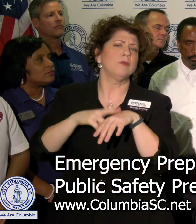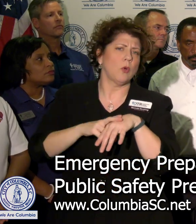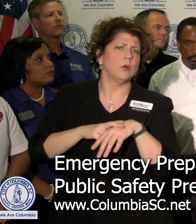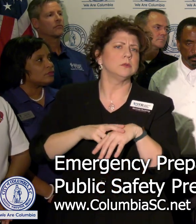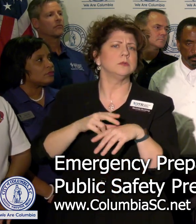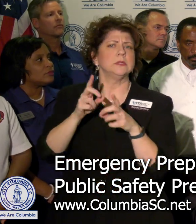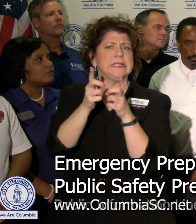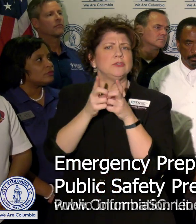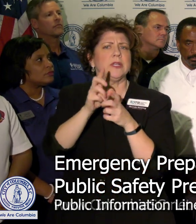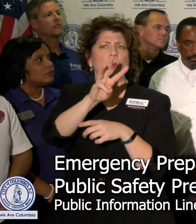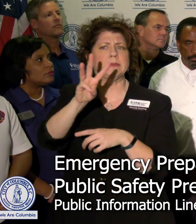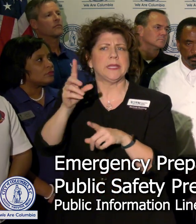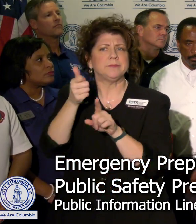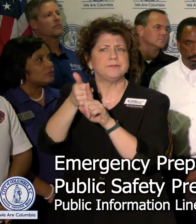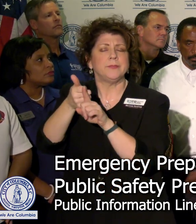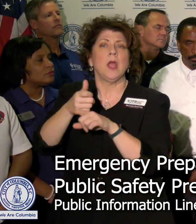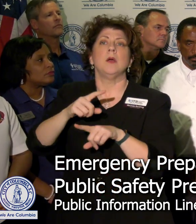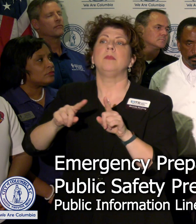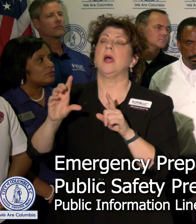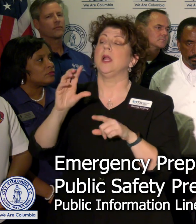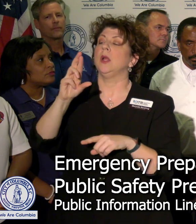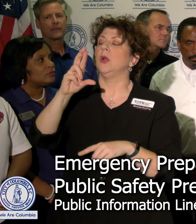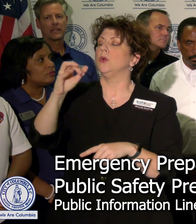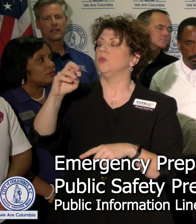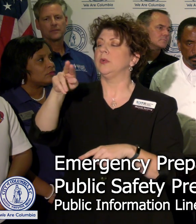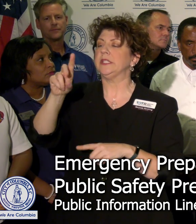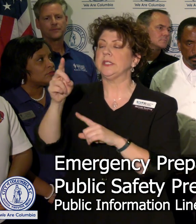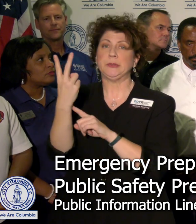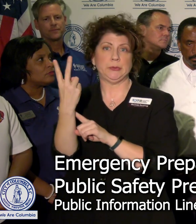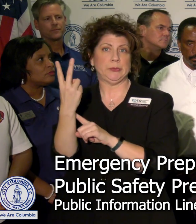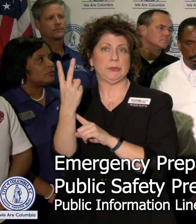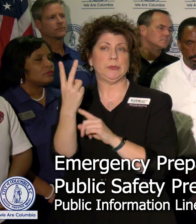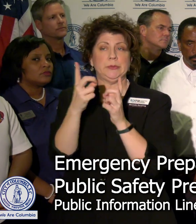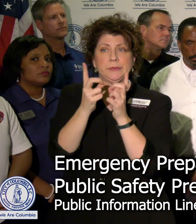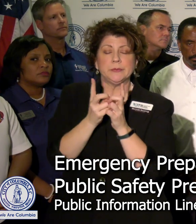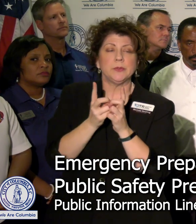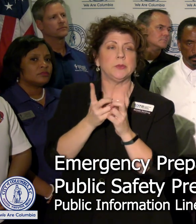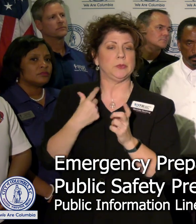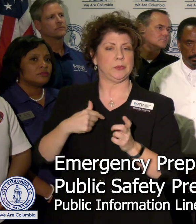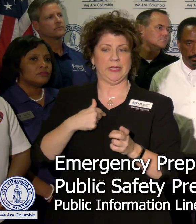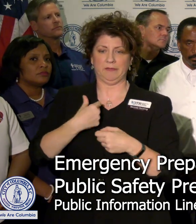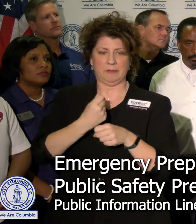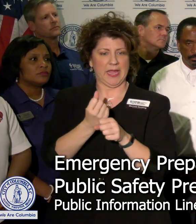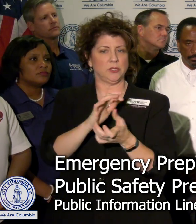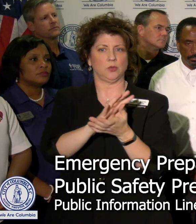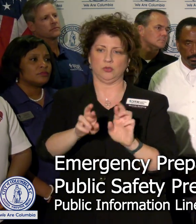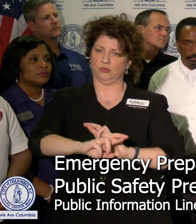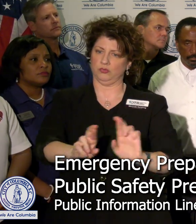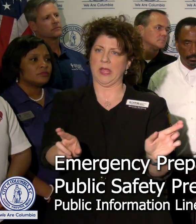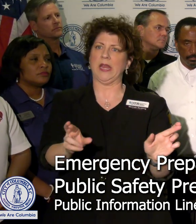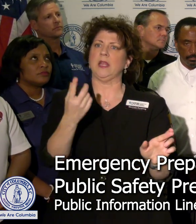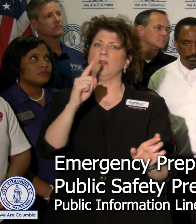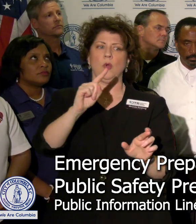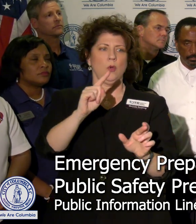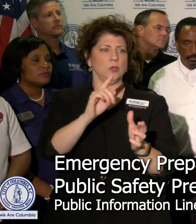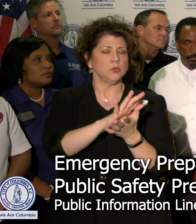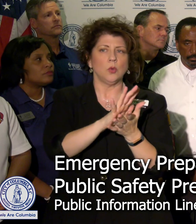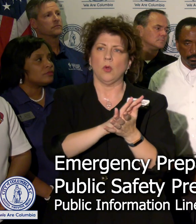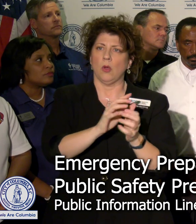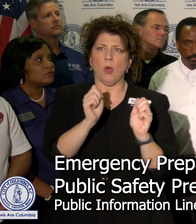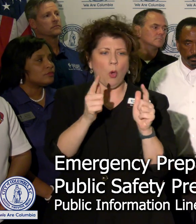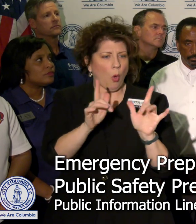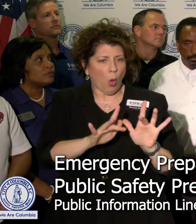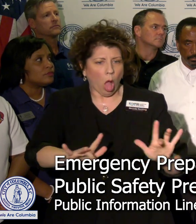web pages. Our maintenance staffs in Richland too have prepared our schools for the storm. We cleared out debris